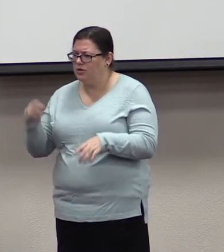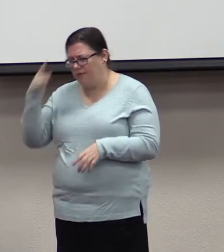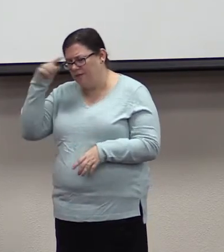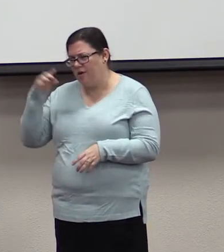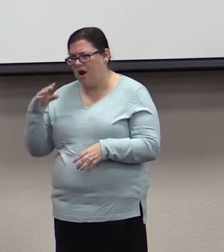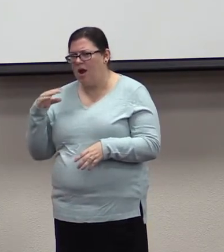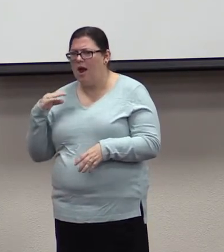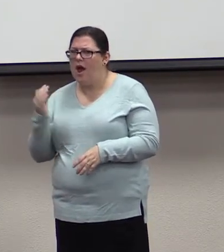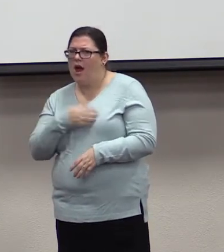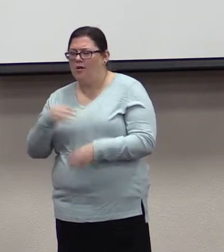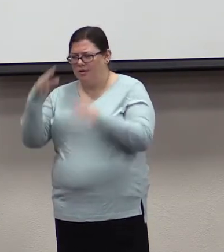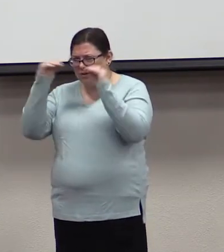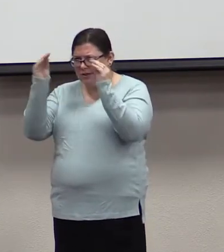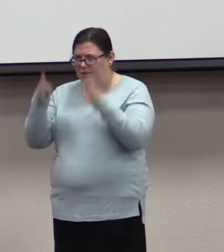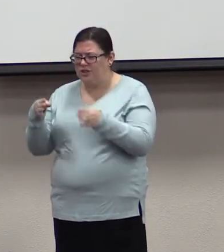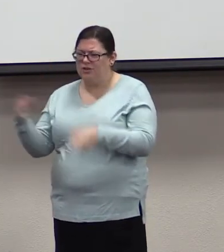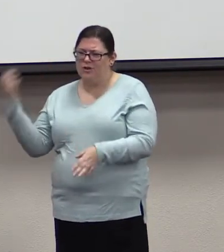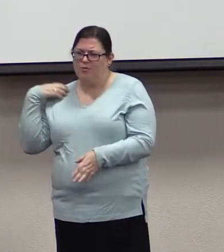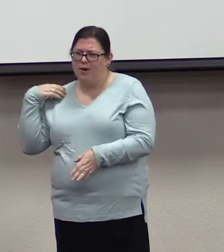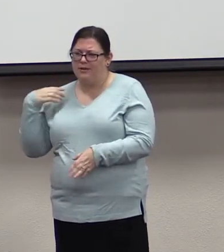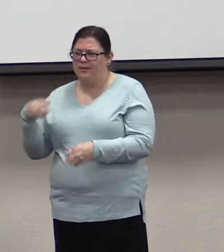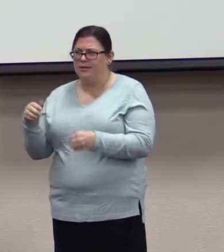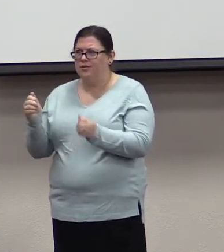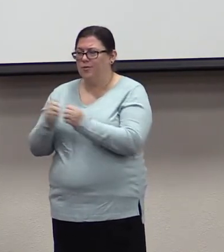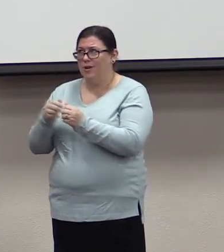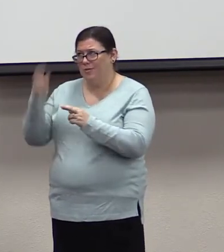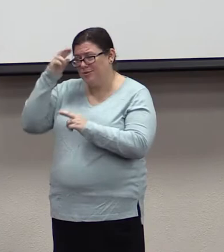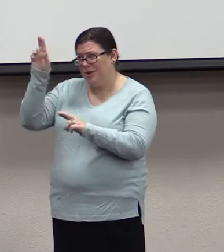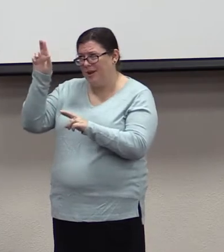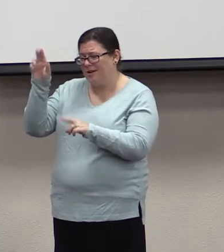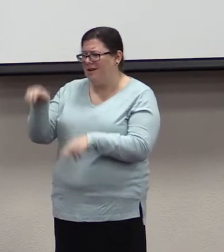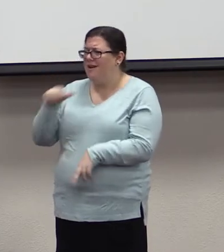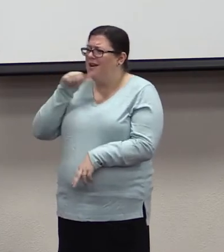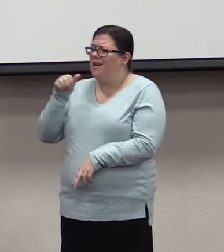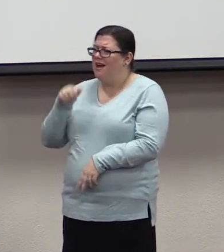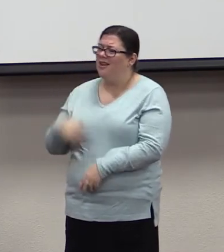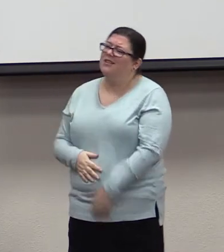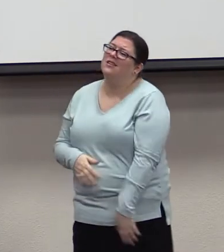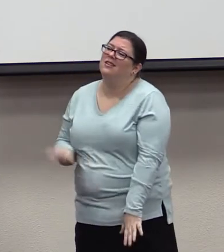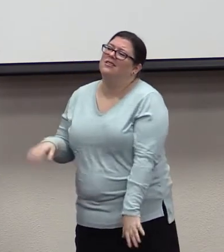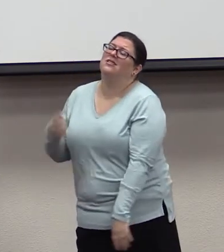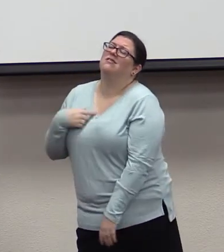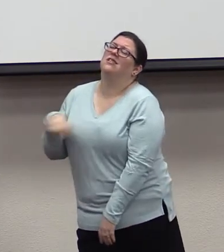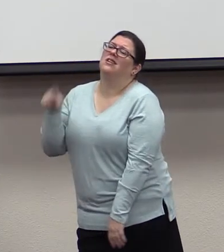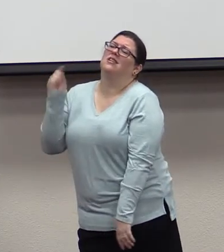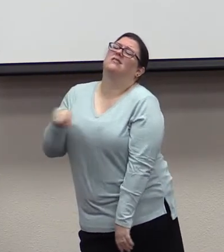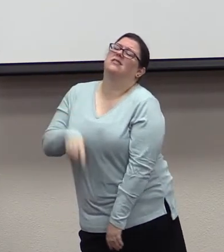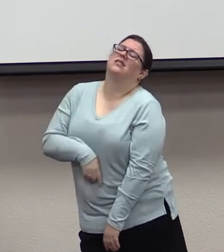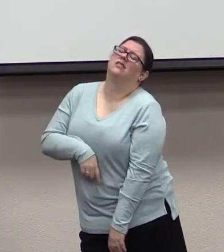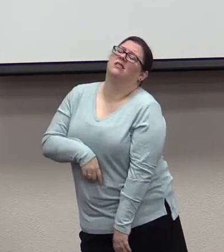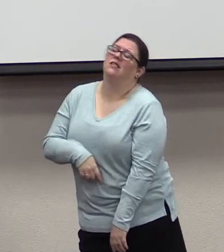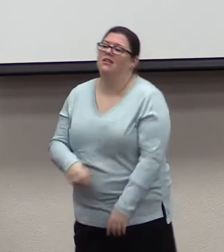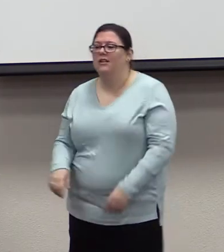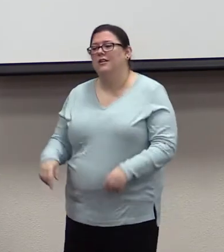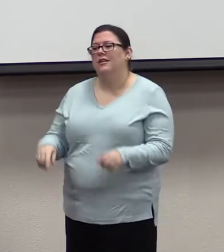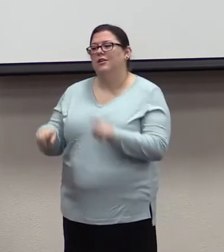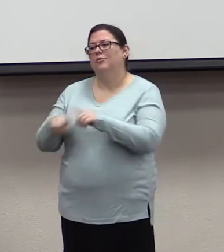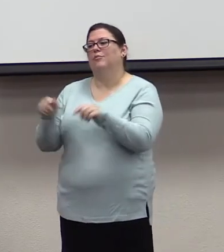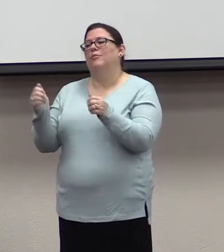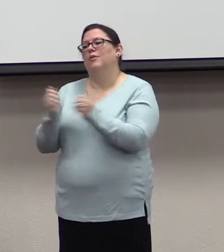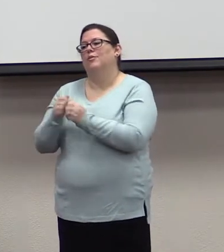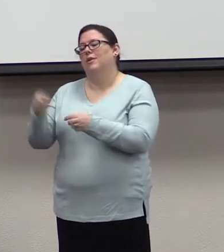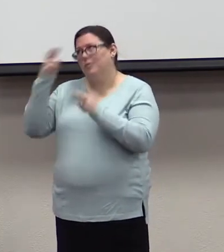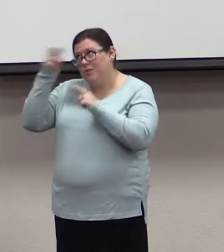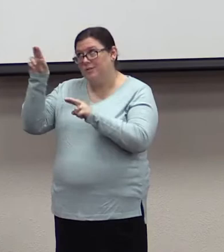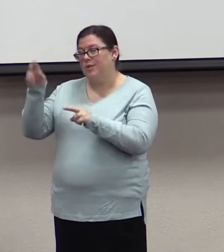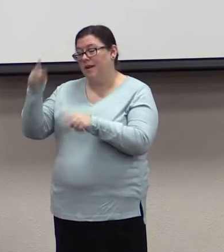have to? But with this attitude of respect for God. Because this is what God has asked